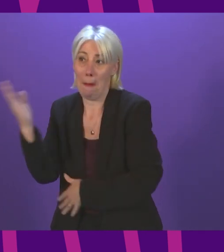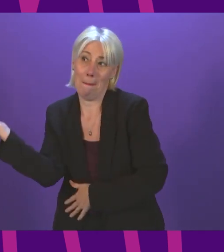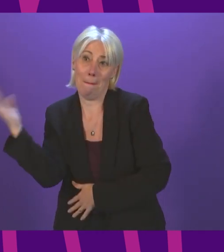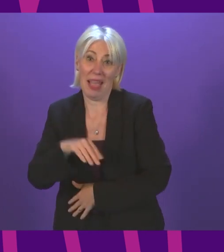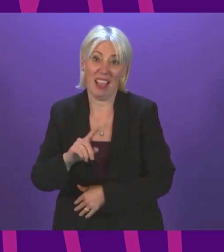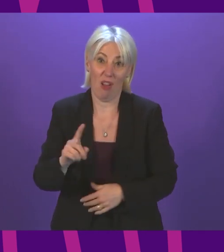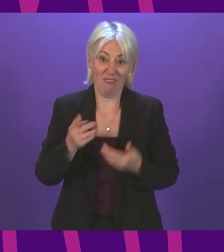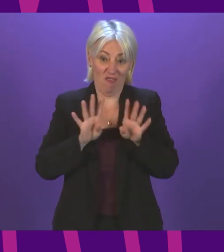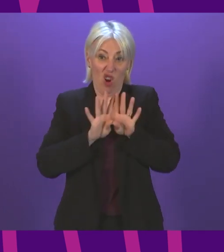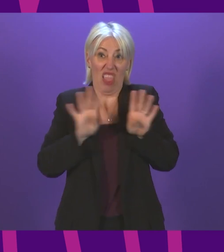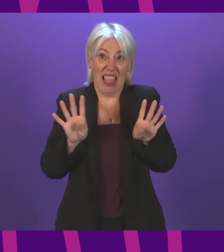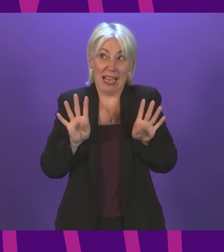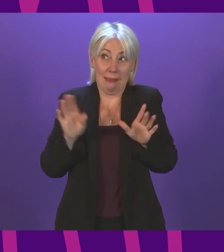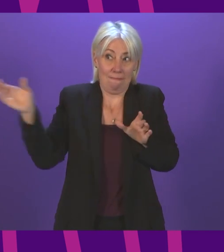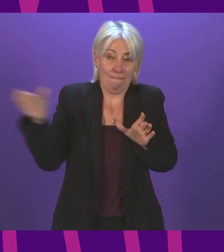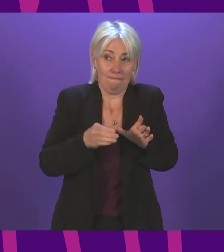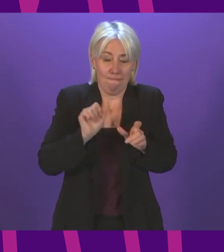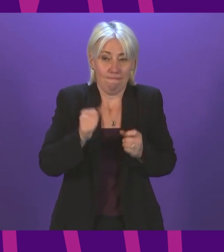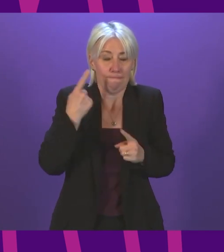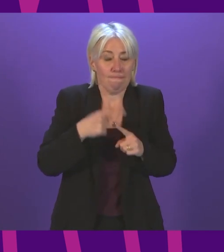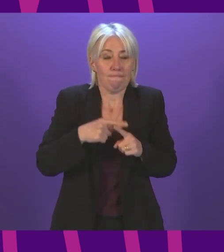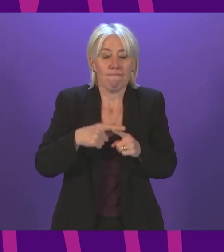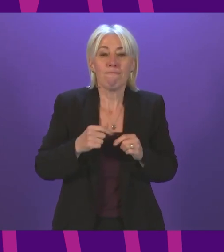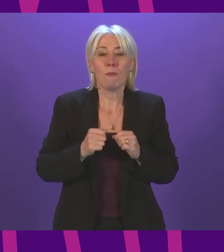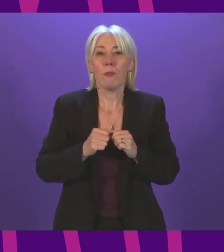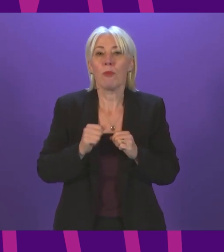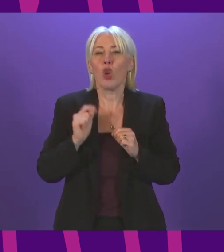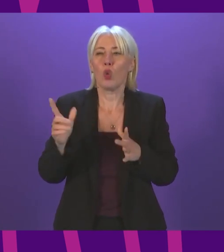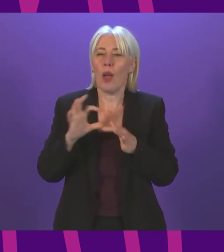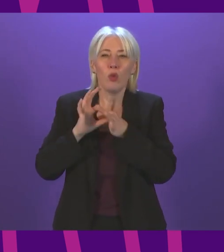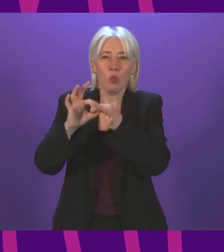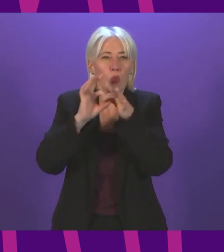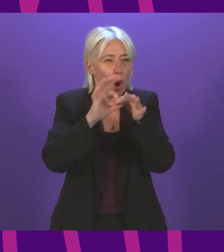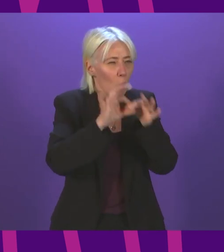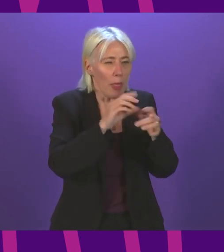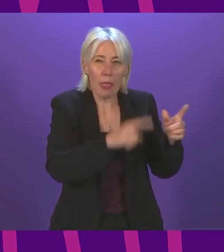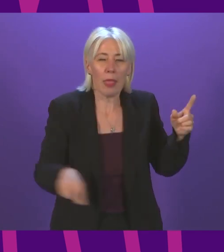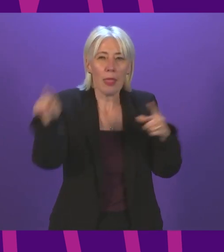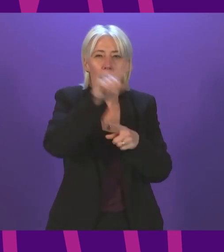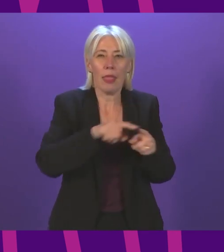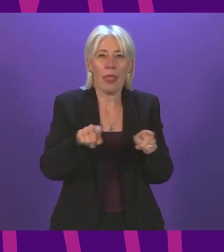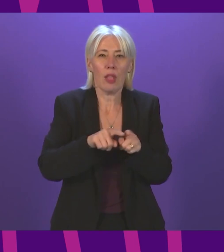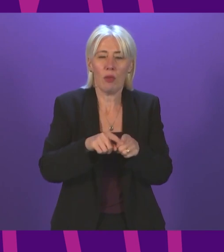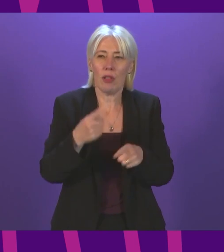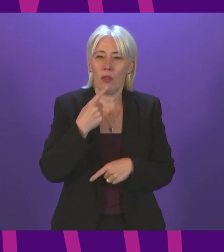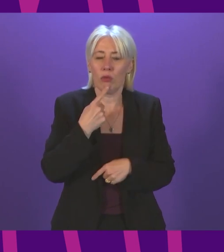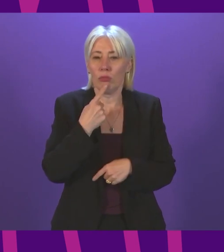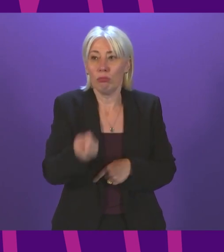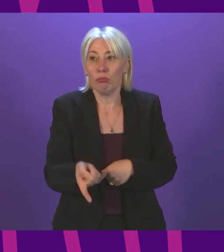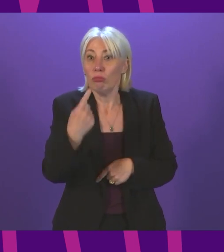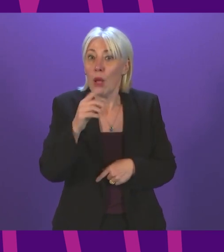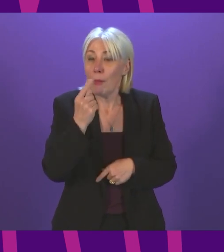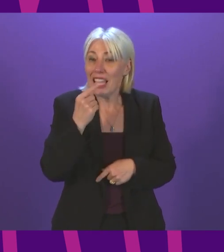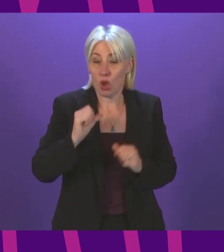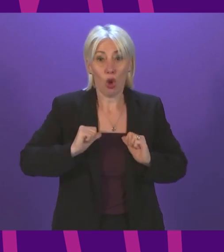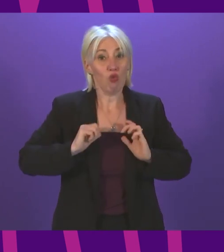redeployed. I should also say that we are working, of course, with the appropriate bodies to also think about a call to arms for those retired staff